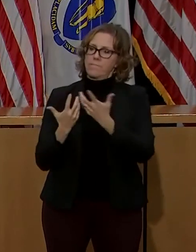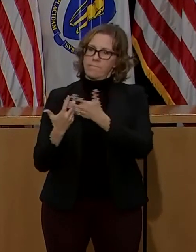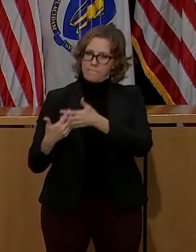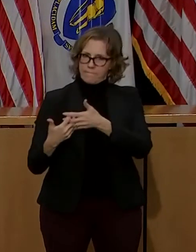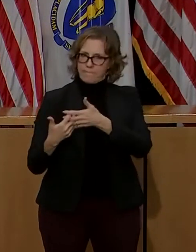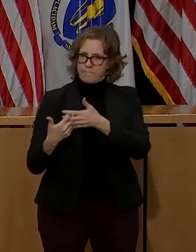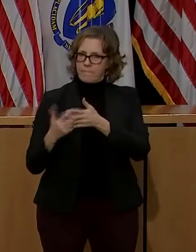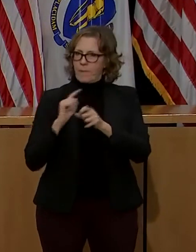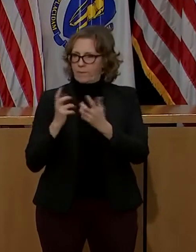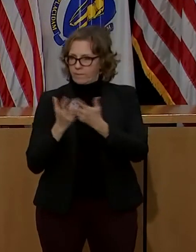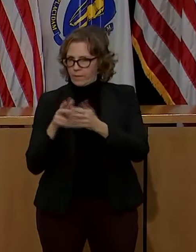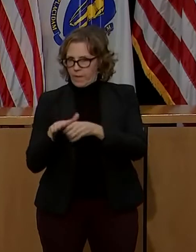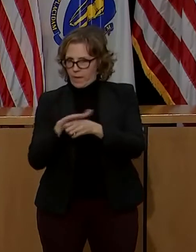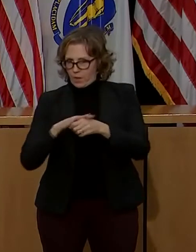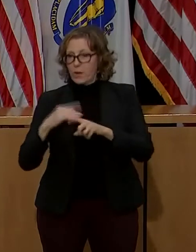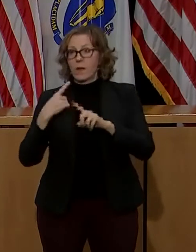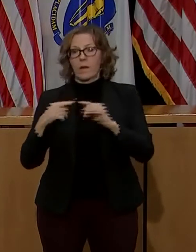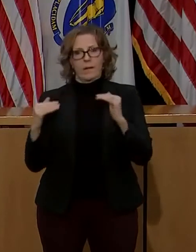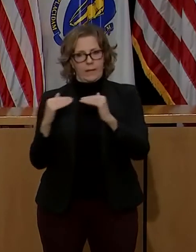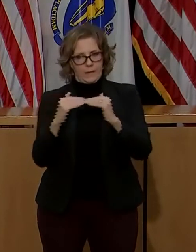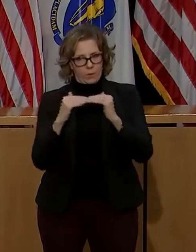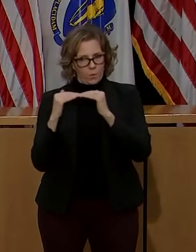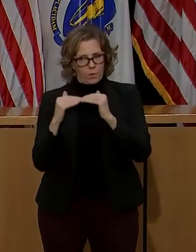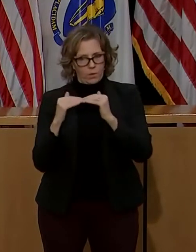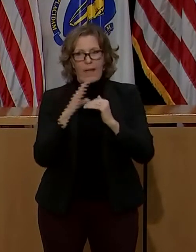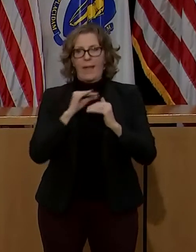equity, and diversity across our state.